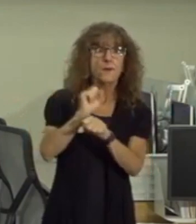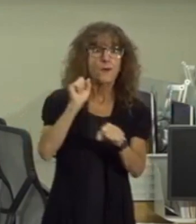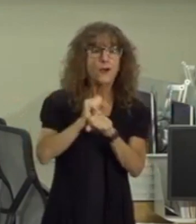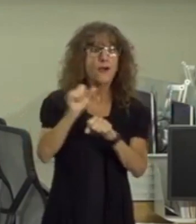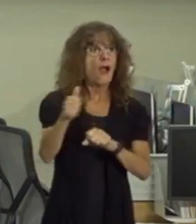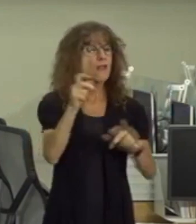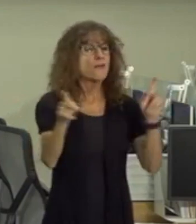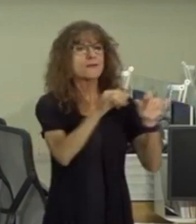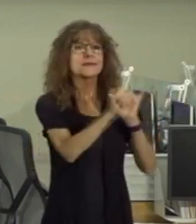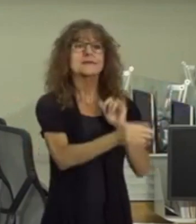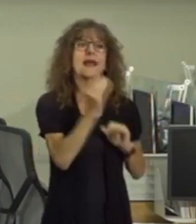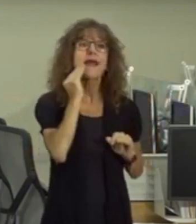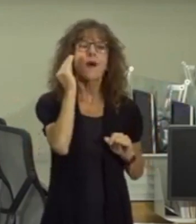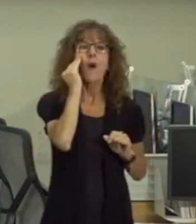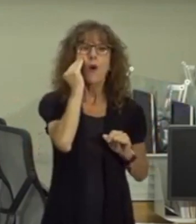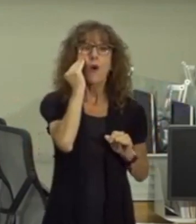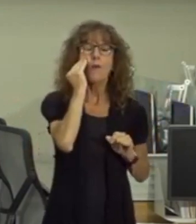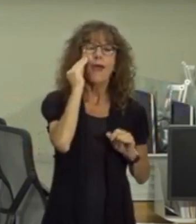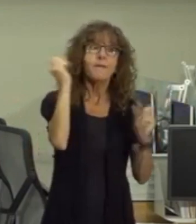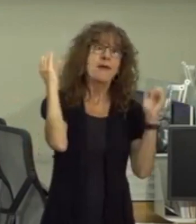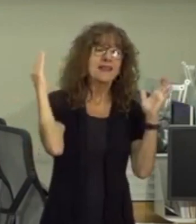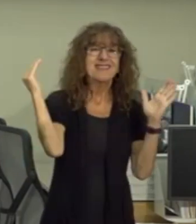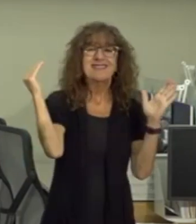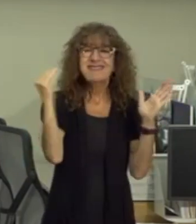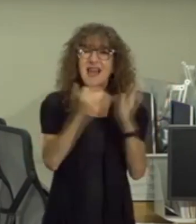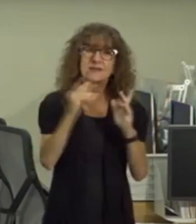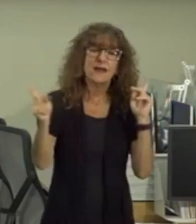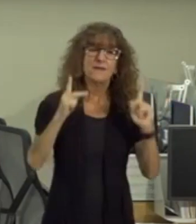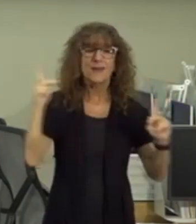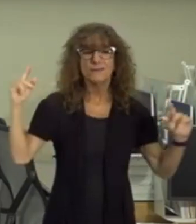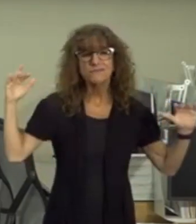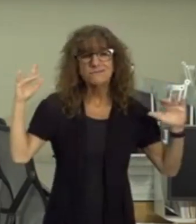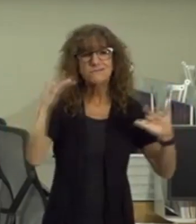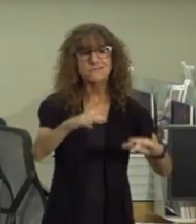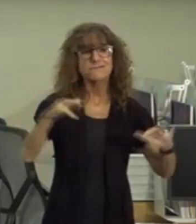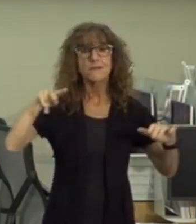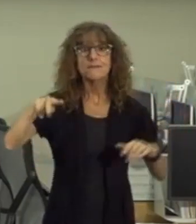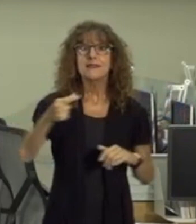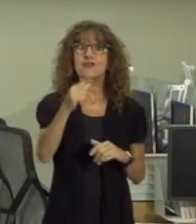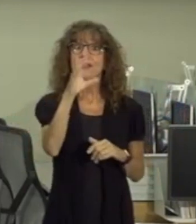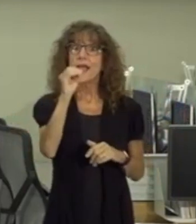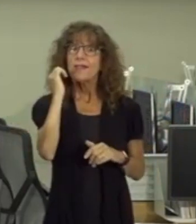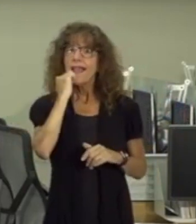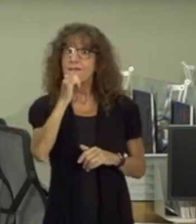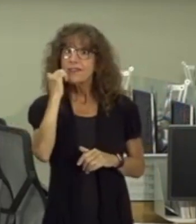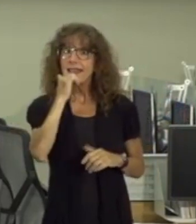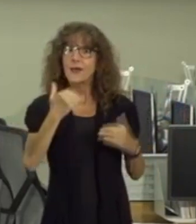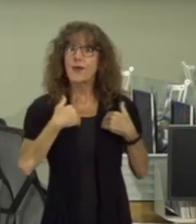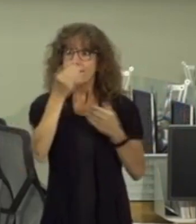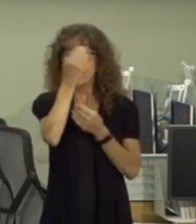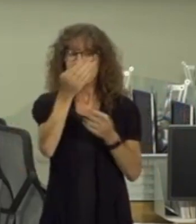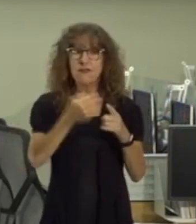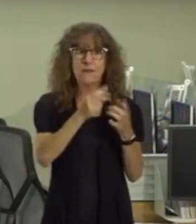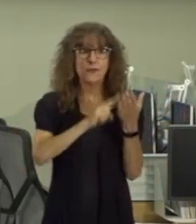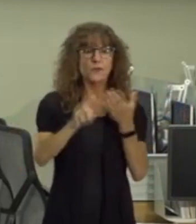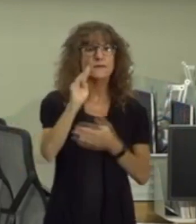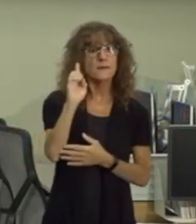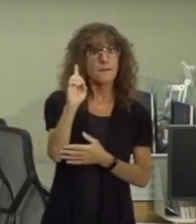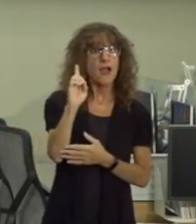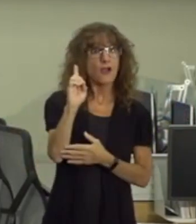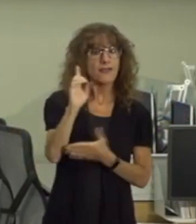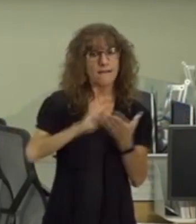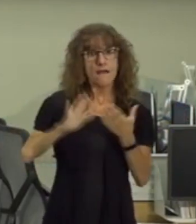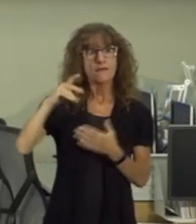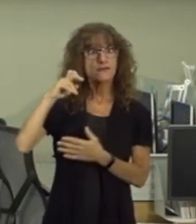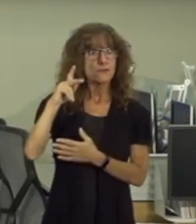was able to stay home and thousands of people visit prince george's county every day we have data from the university of maryland uh